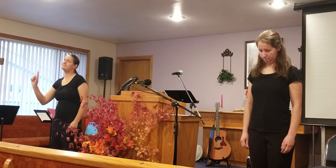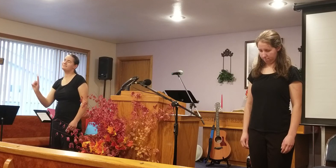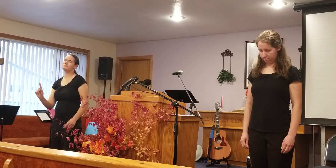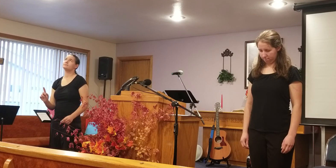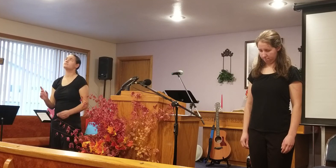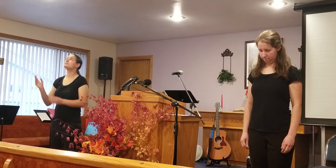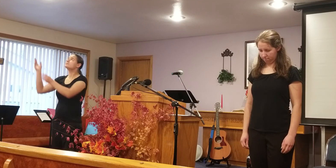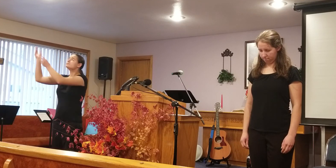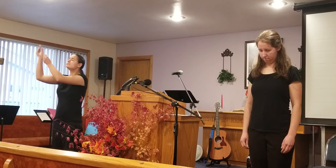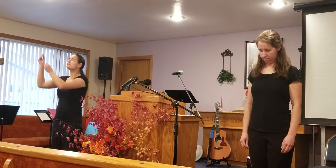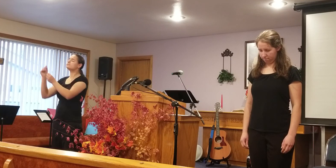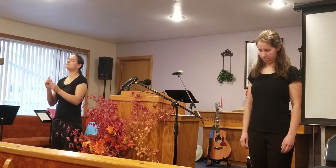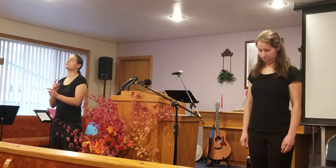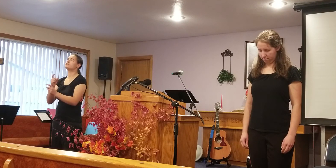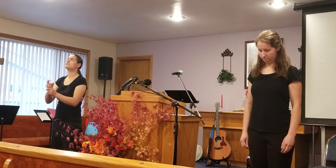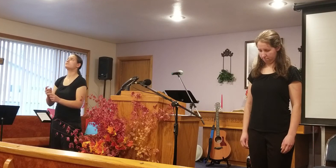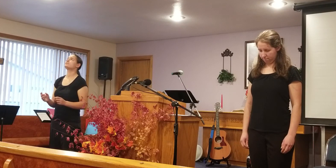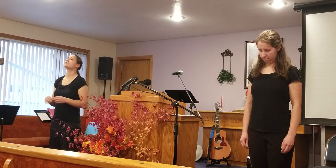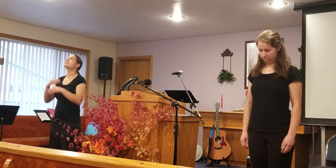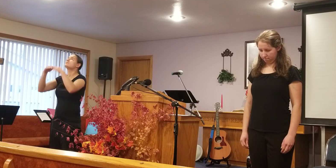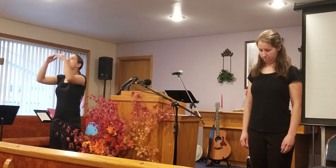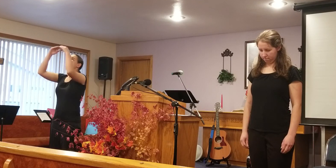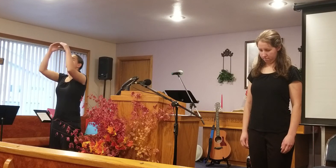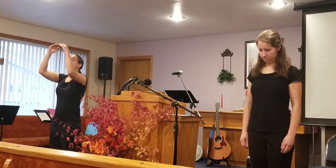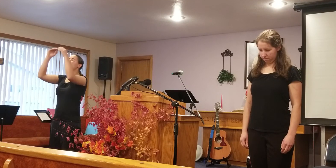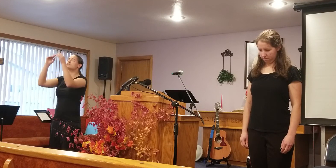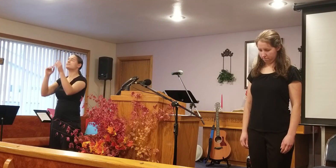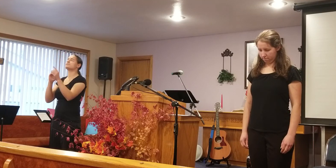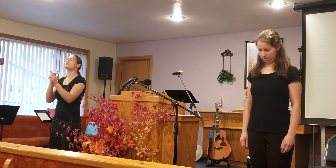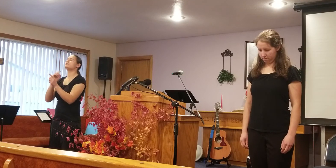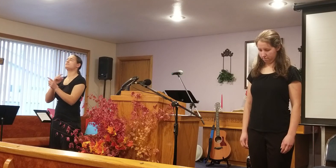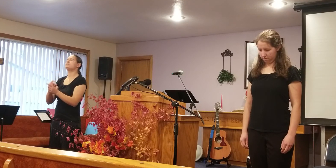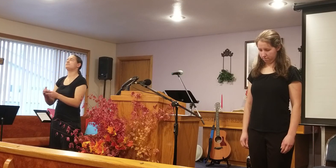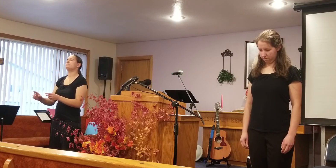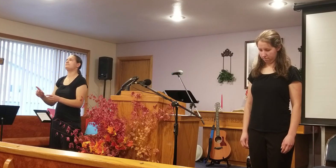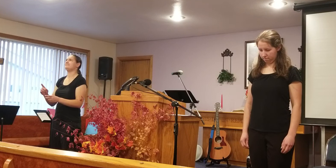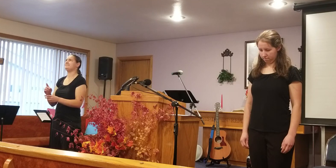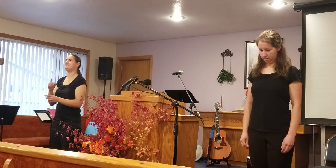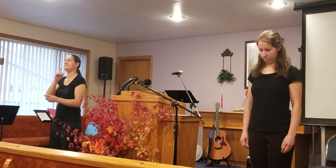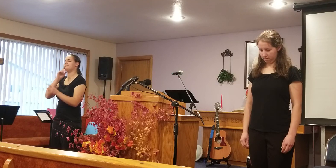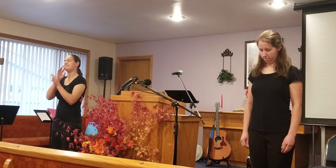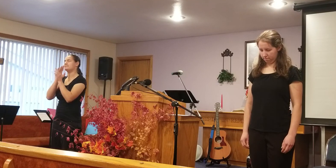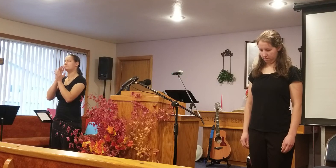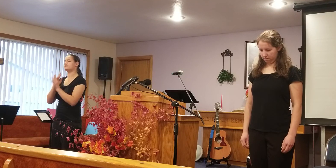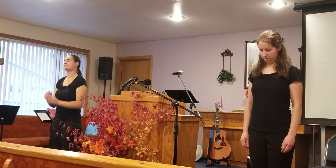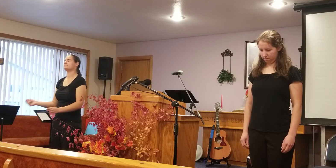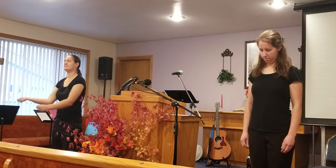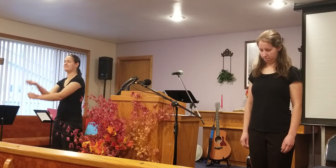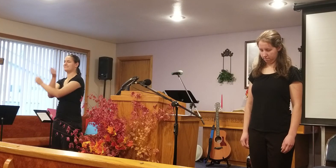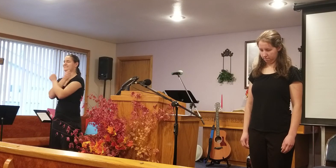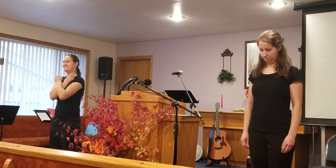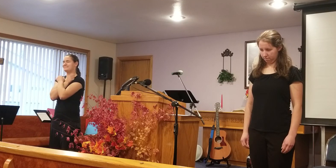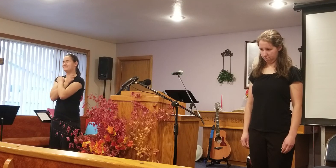from above, Echoes of mercy, whispers of love.